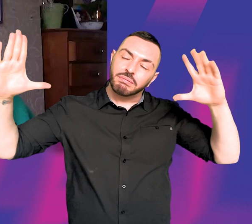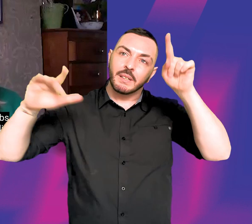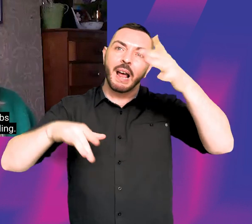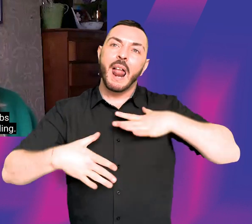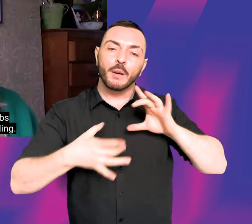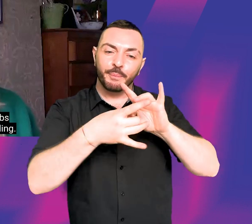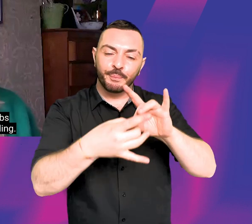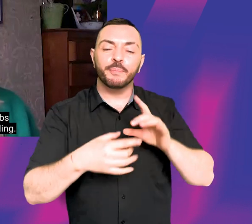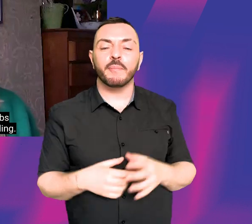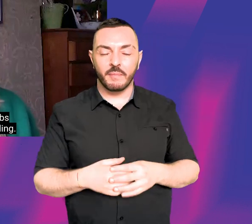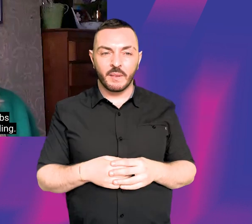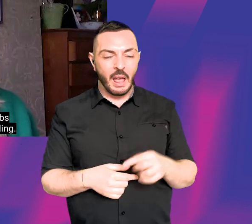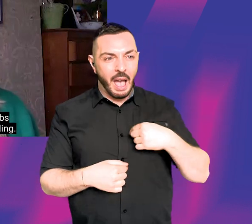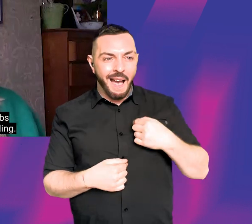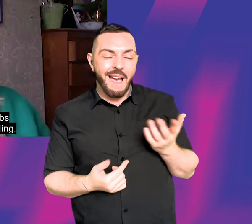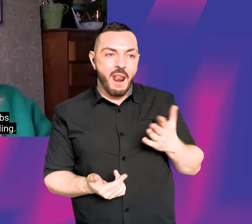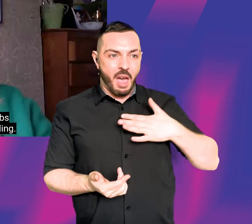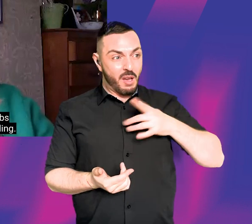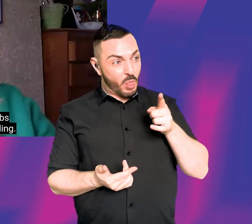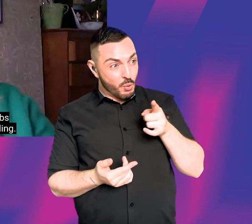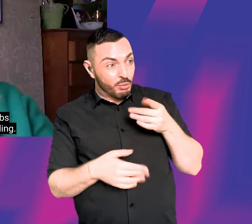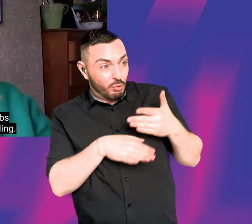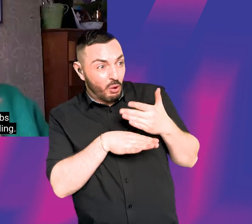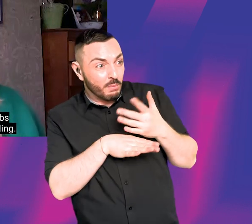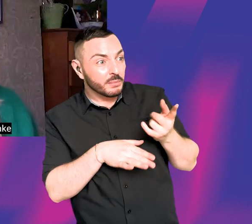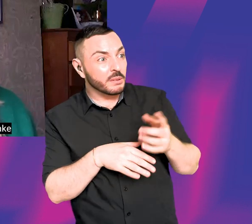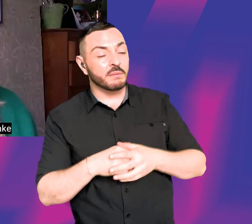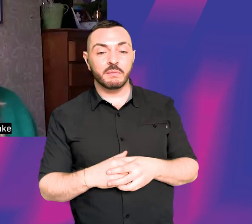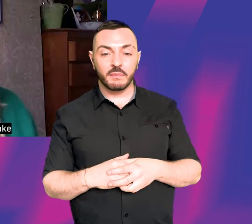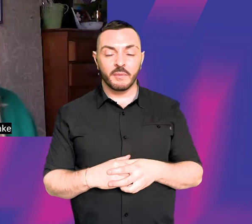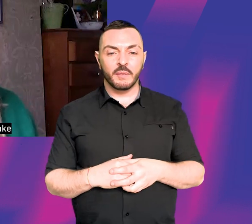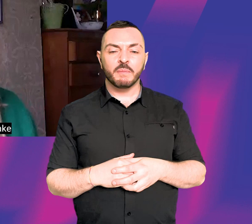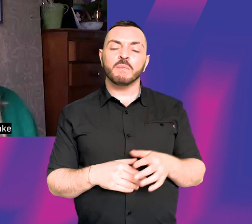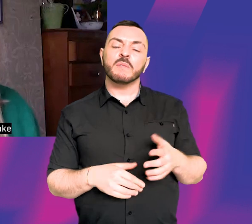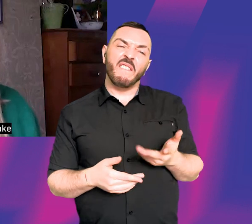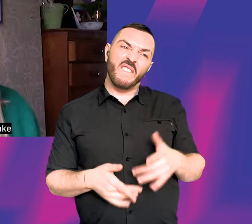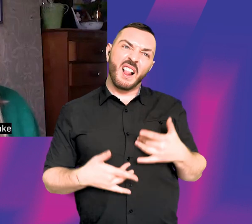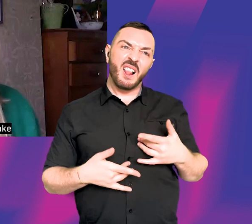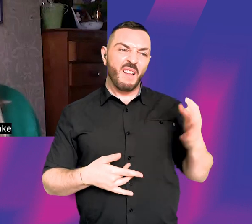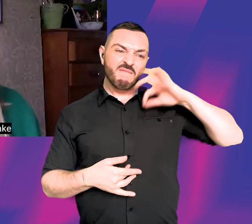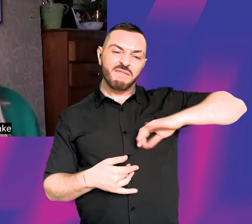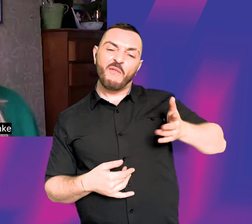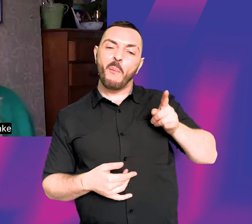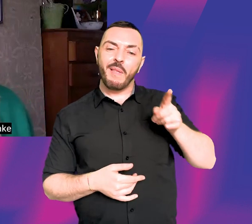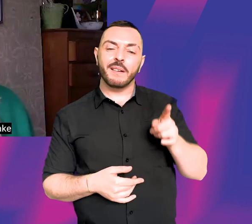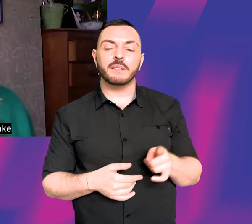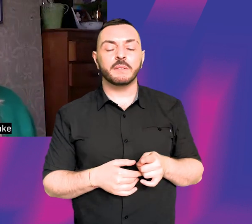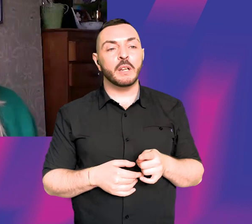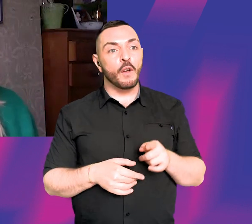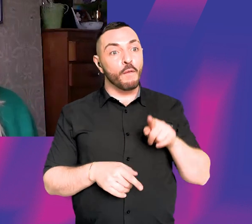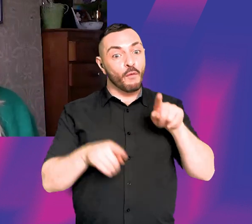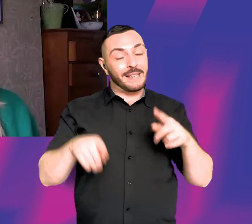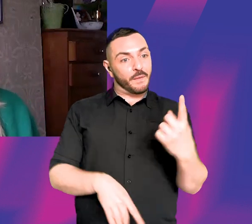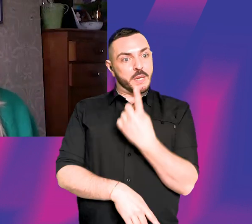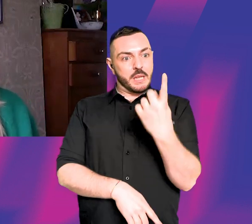that those are the kinds of jobs that I've always found the most rewarding. I'm not sure that like variety for its own sake